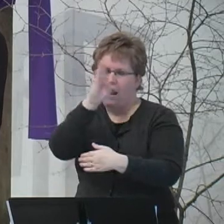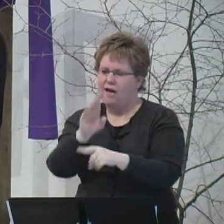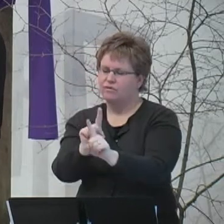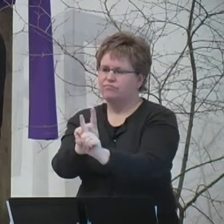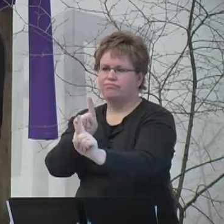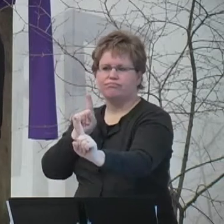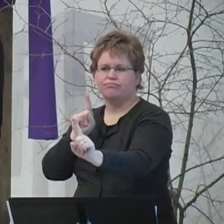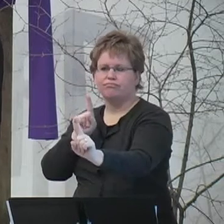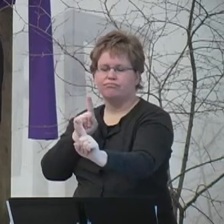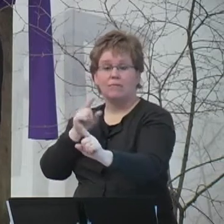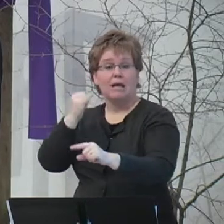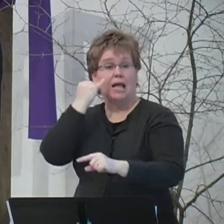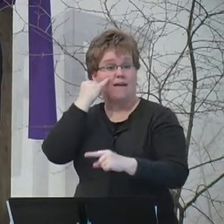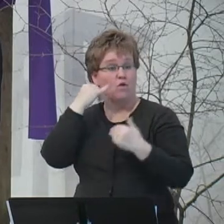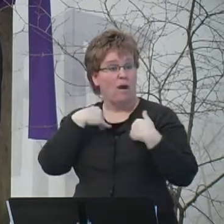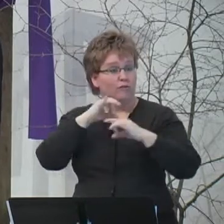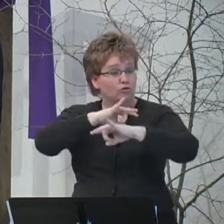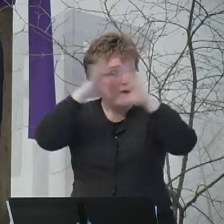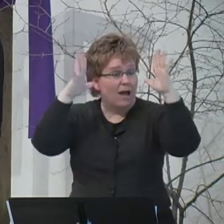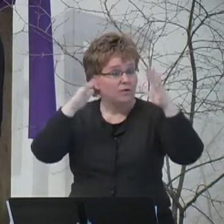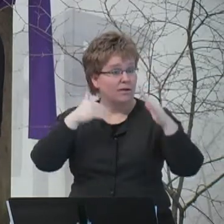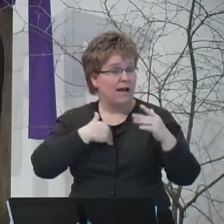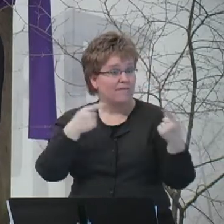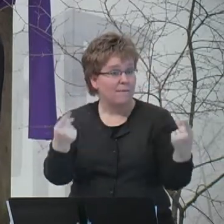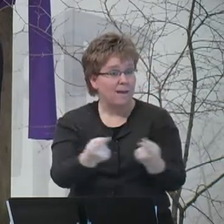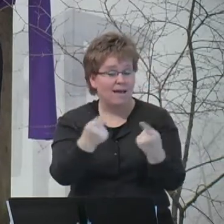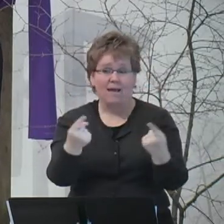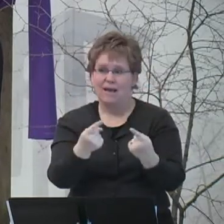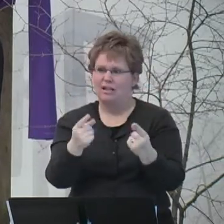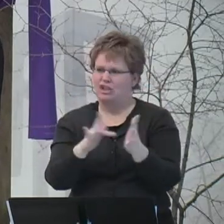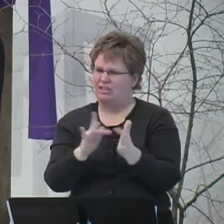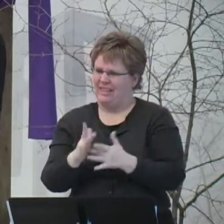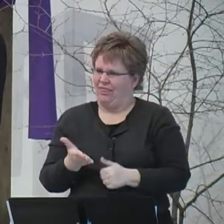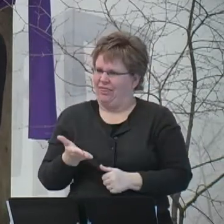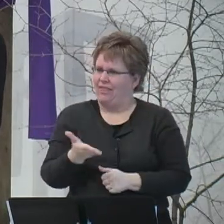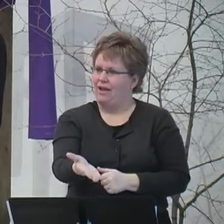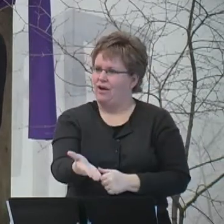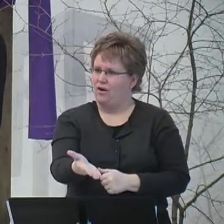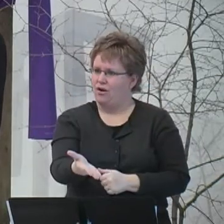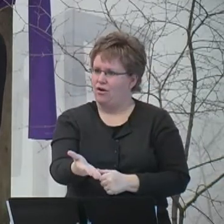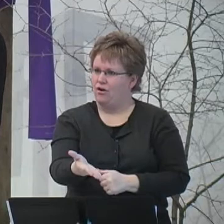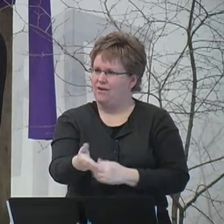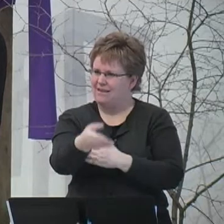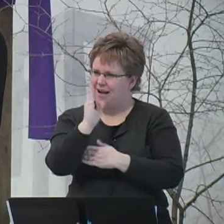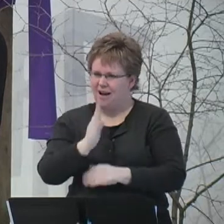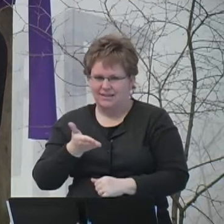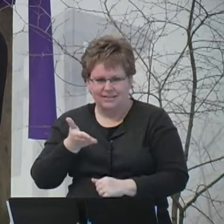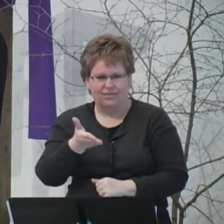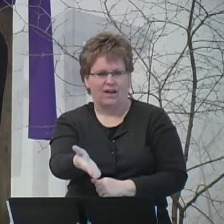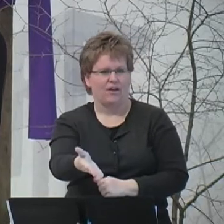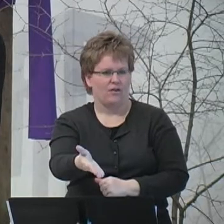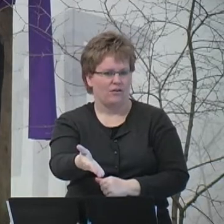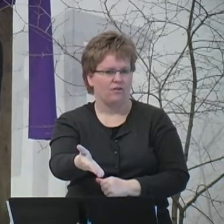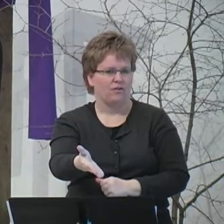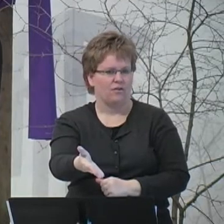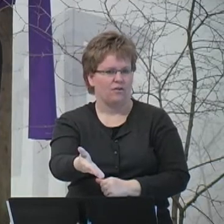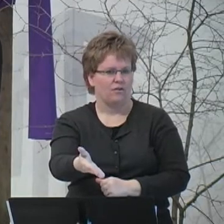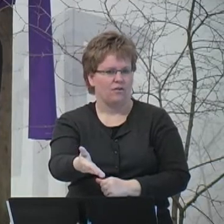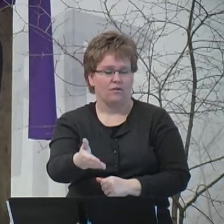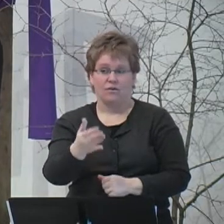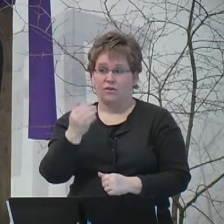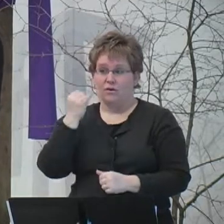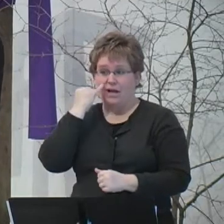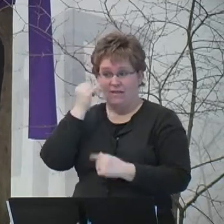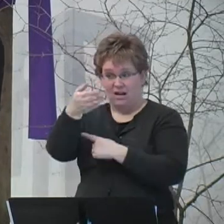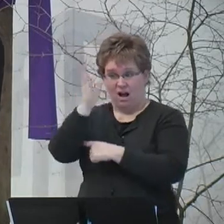Wherever there is tragedy and pain, that's where the crucified God is. And if that's where God